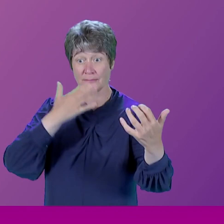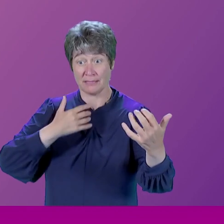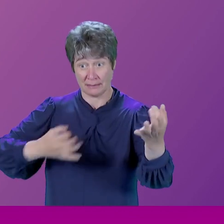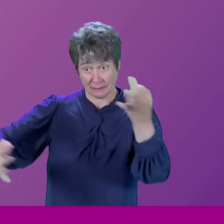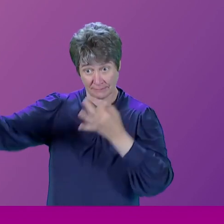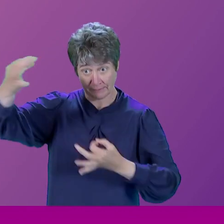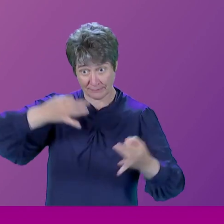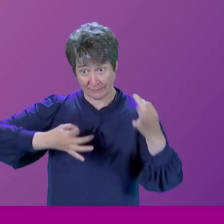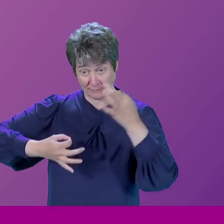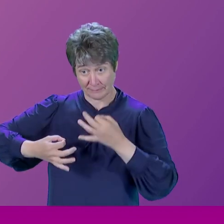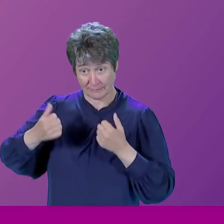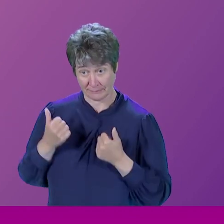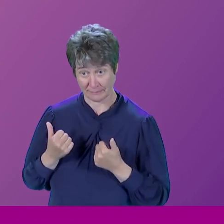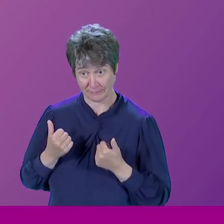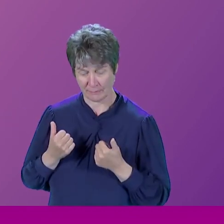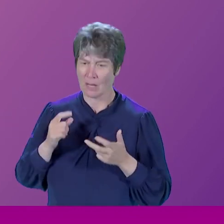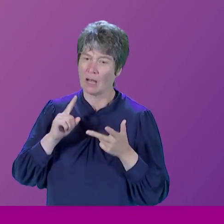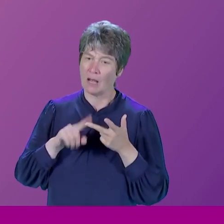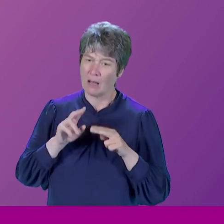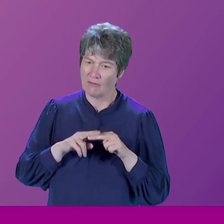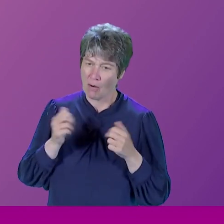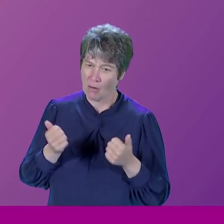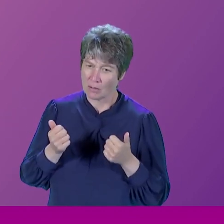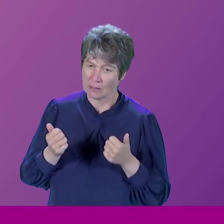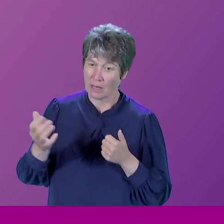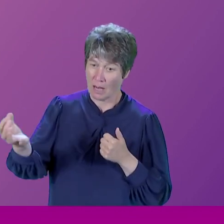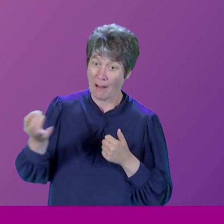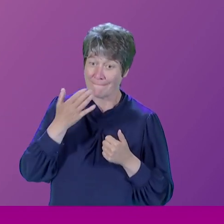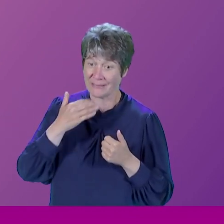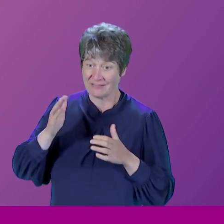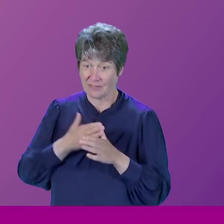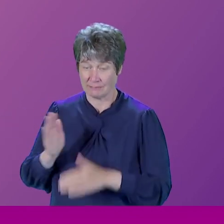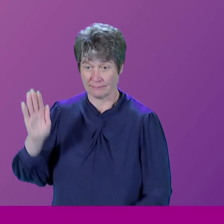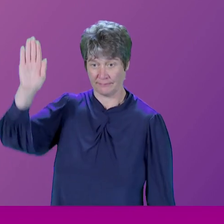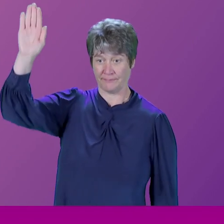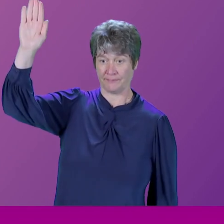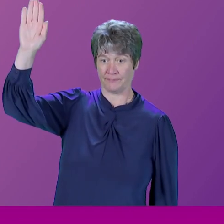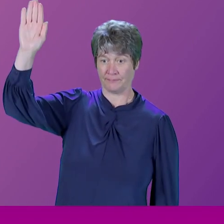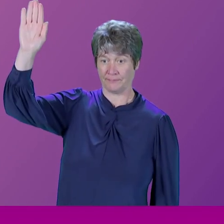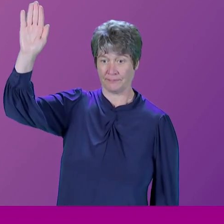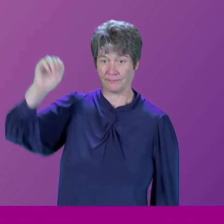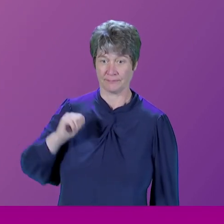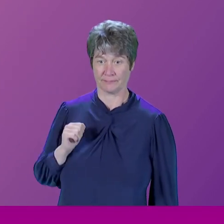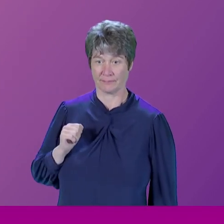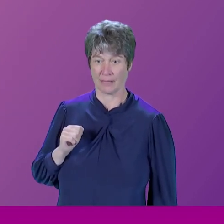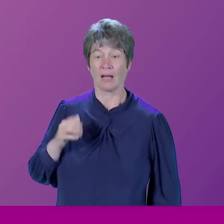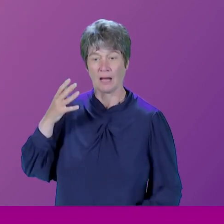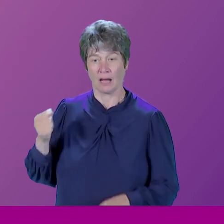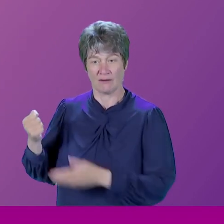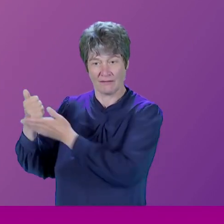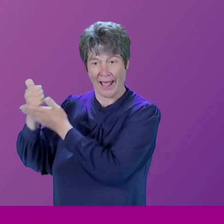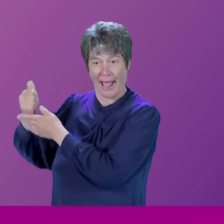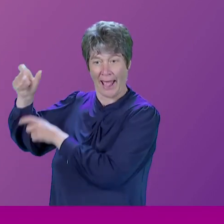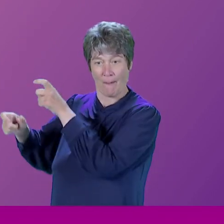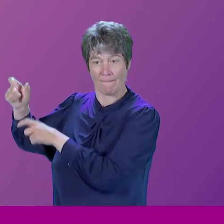What I would say is if you would care to ask a question, please put your hand up. And we have helpers here with